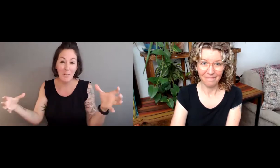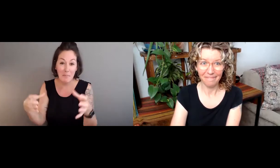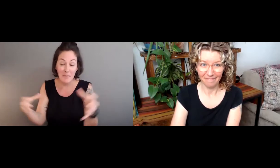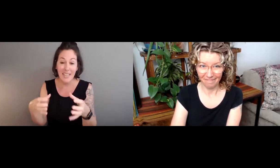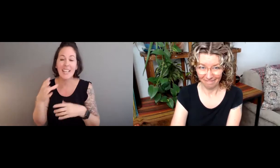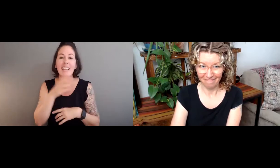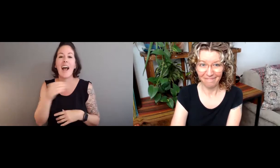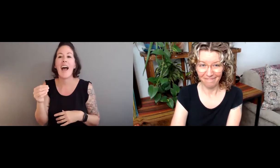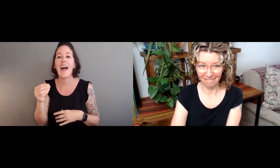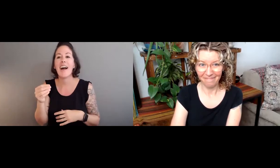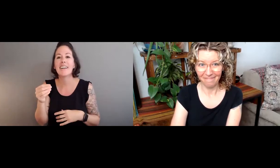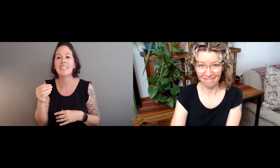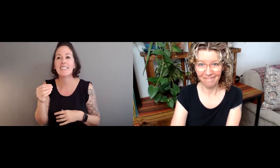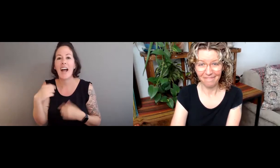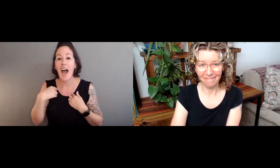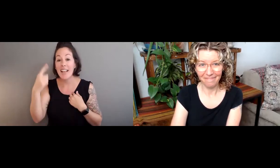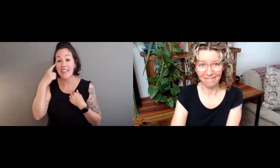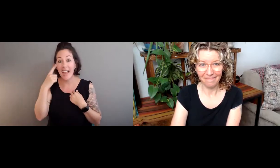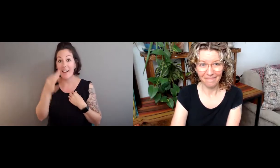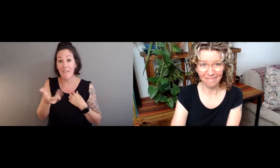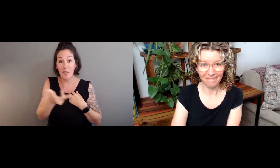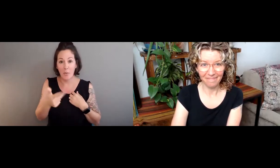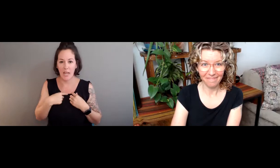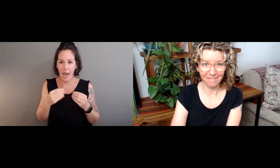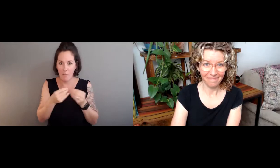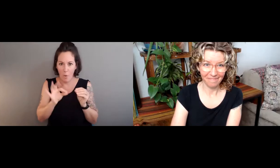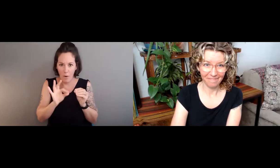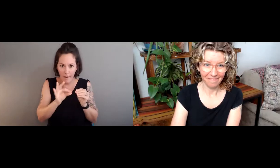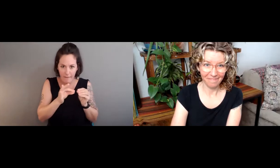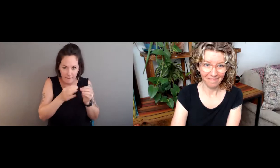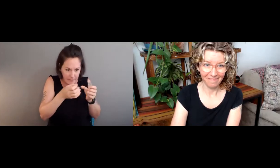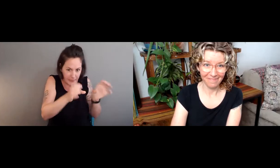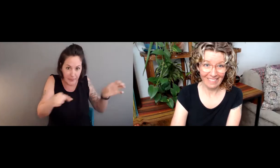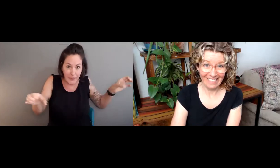Myself, Ryan Lepic and Corinne Okino often get together.